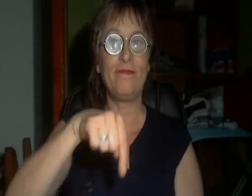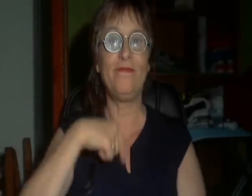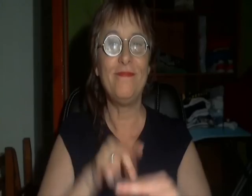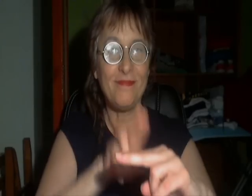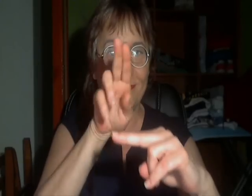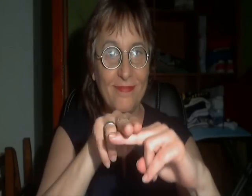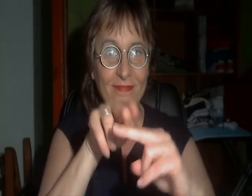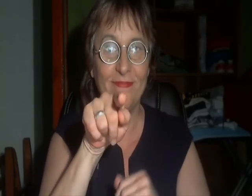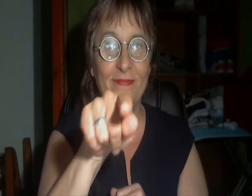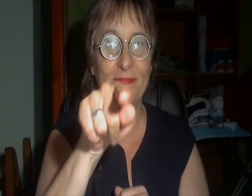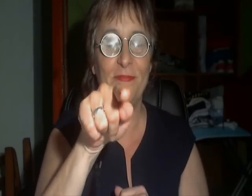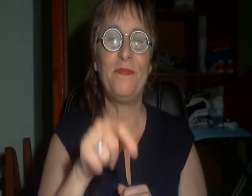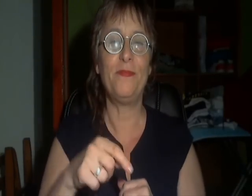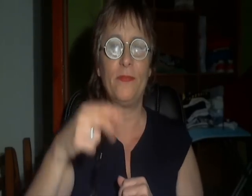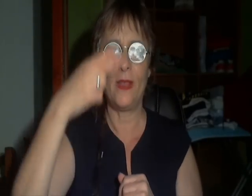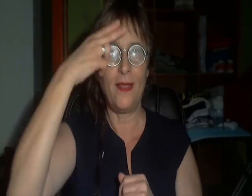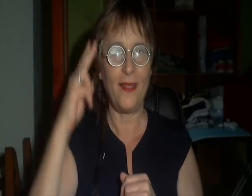All right, time for Superfly Cut!